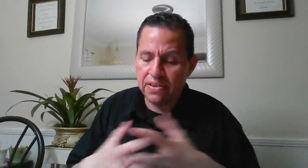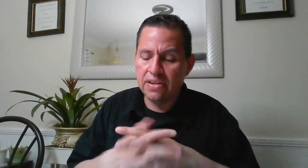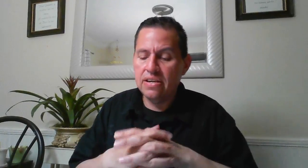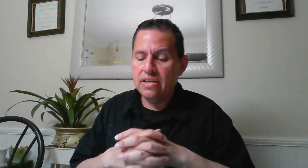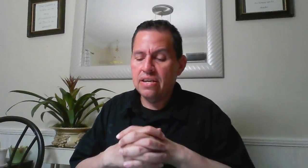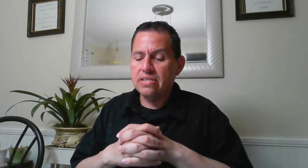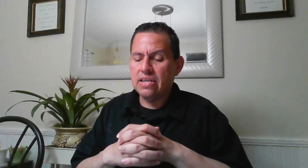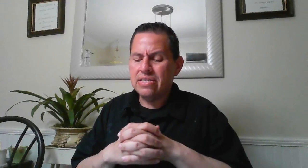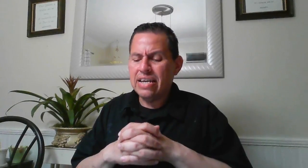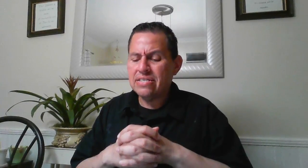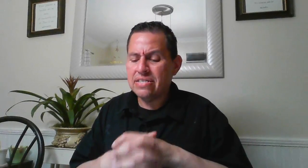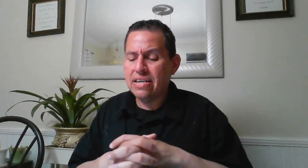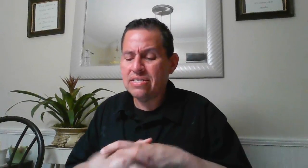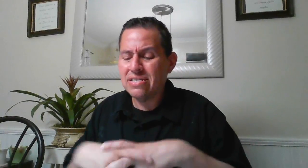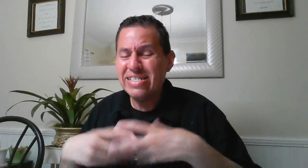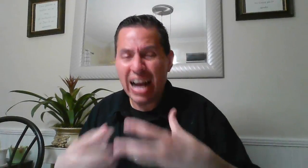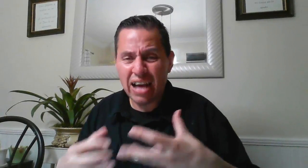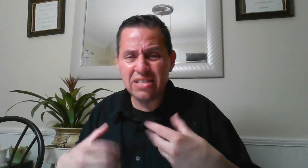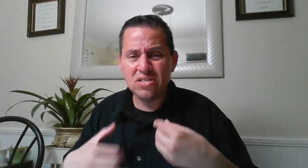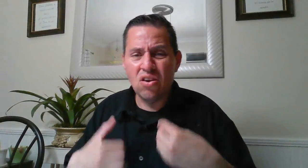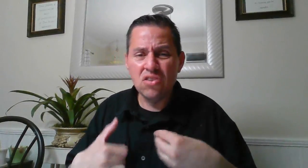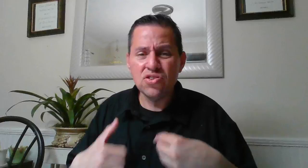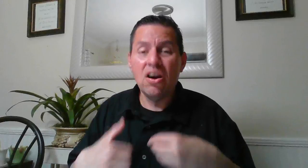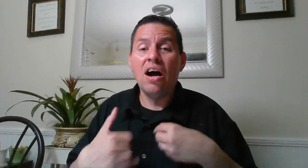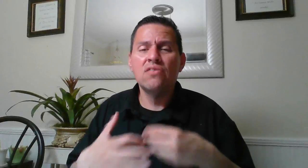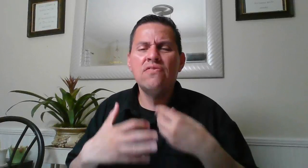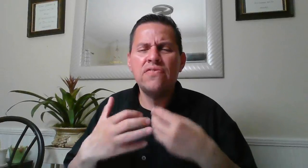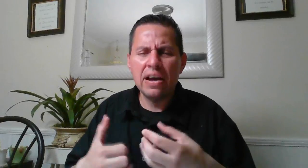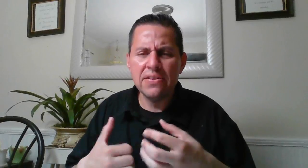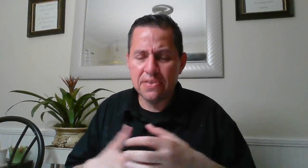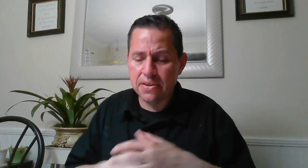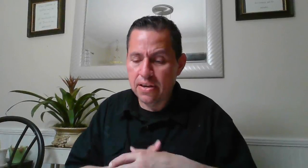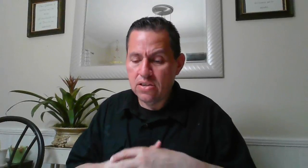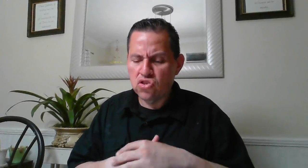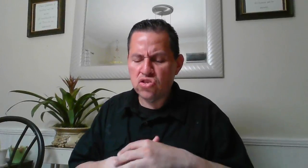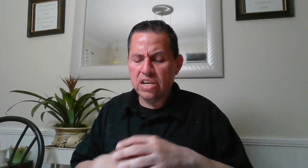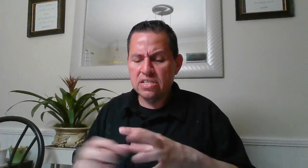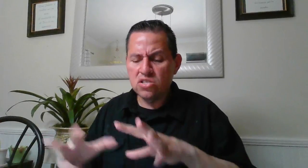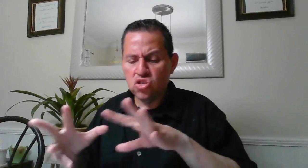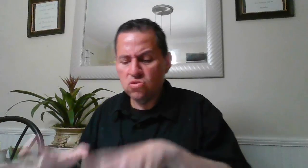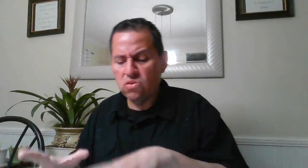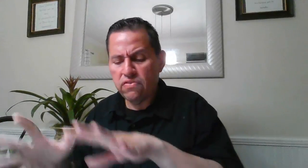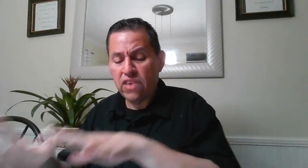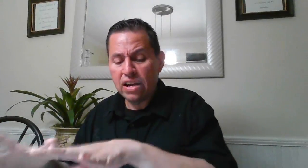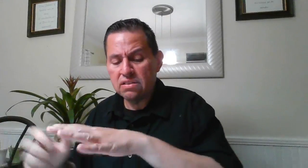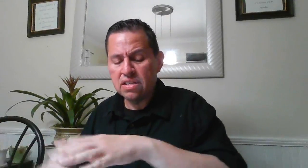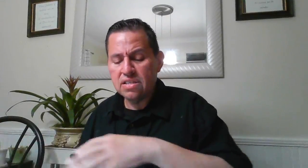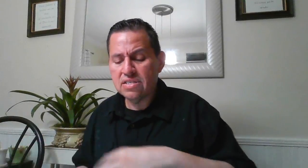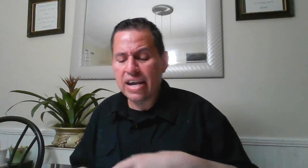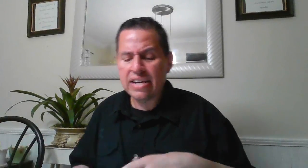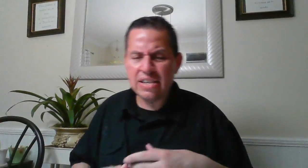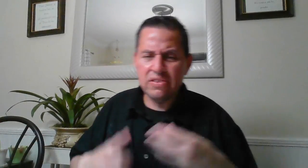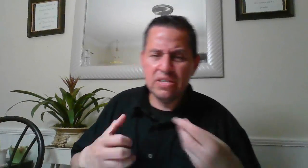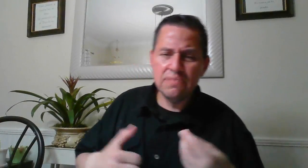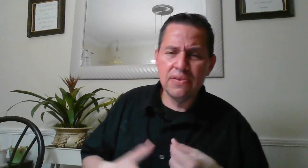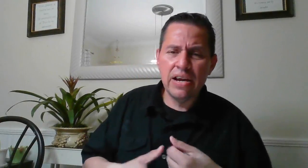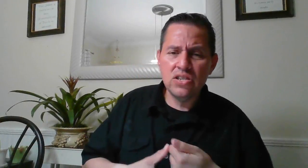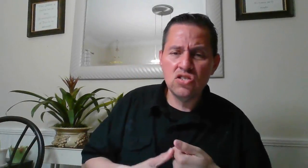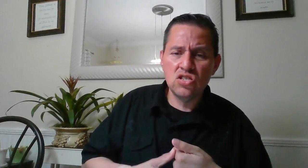in that sense god is also our father just like this too the falcon and these guys have a deep relationship